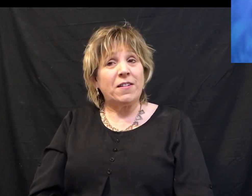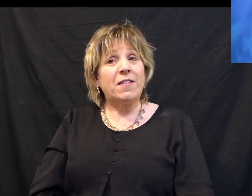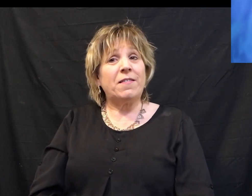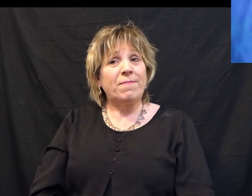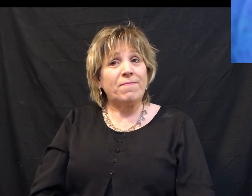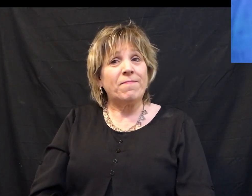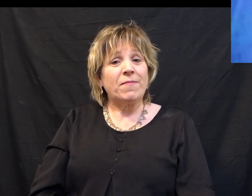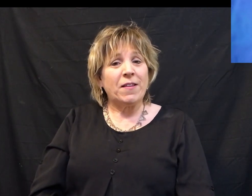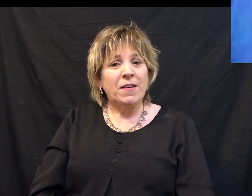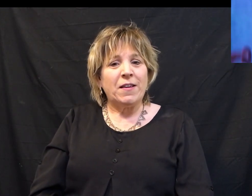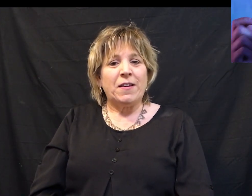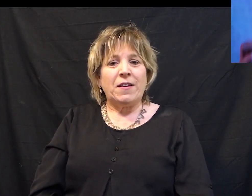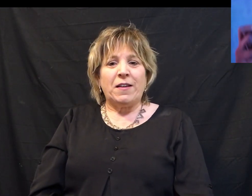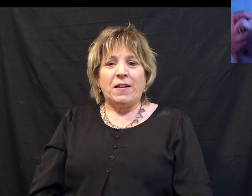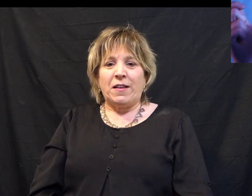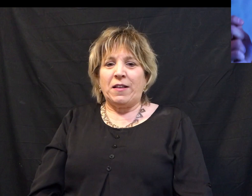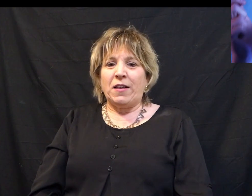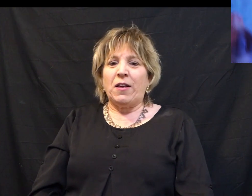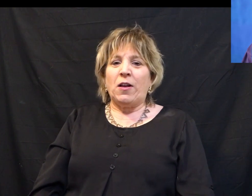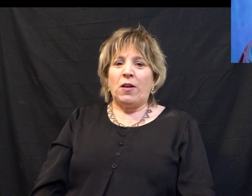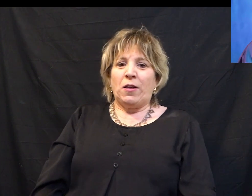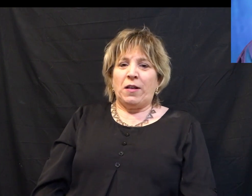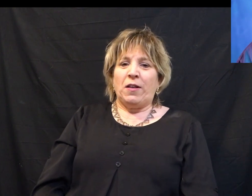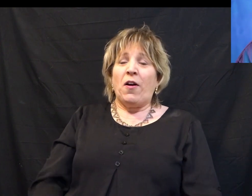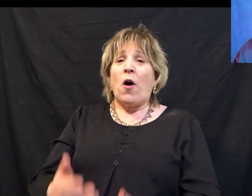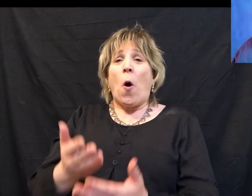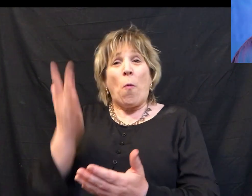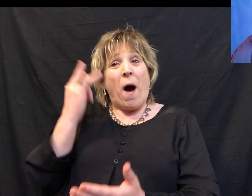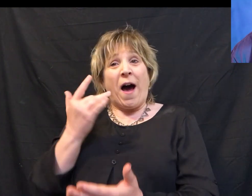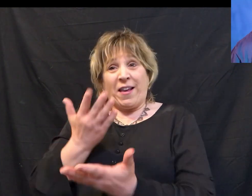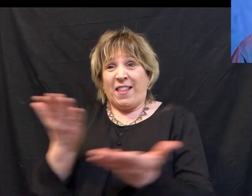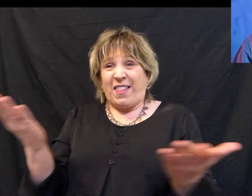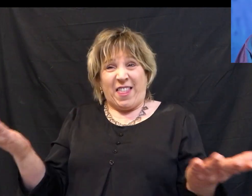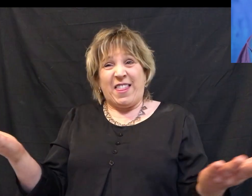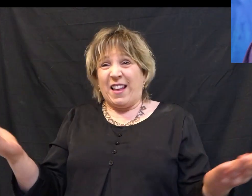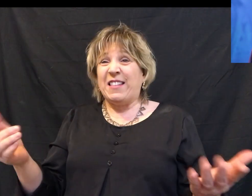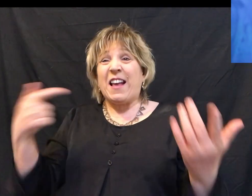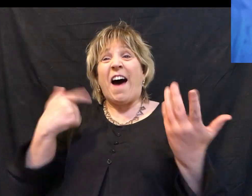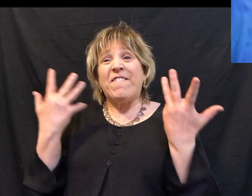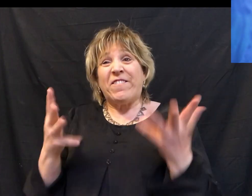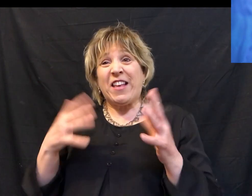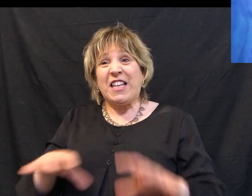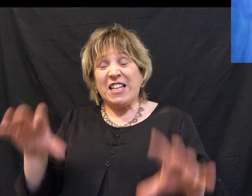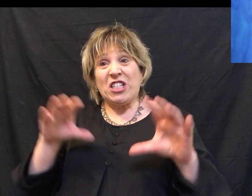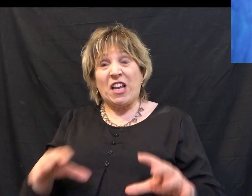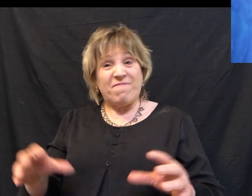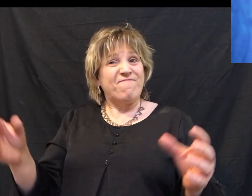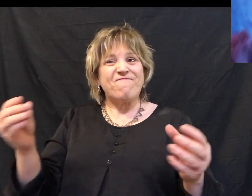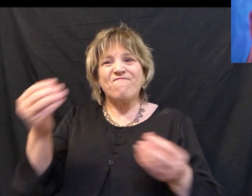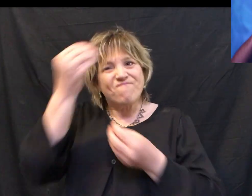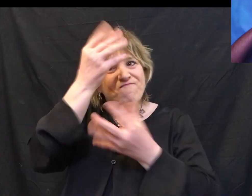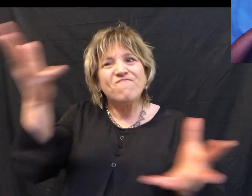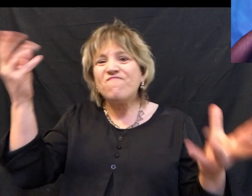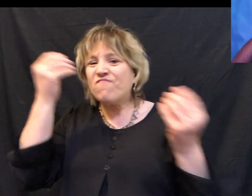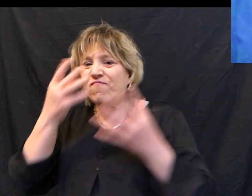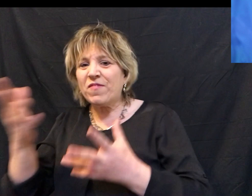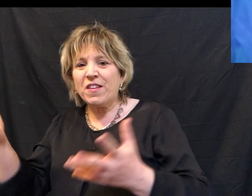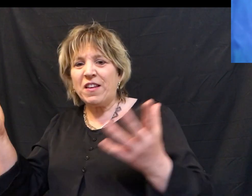For all the things I've done Things I've said The choices made that I